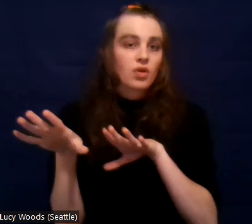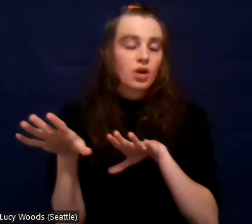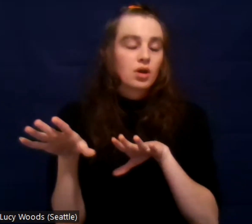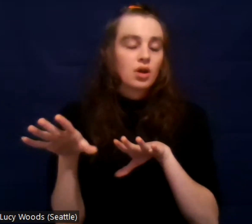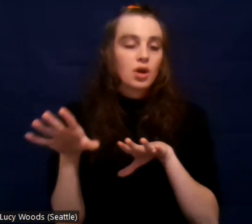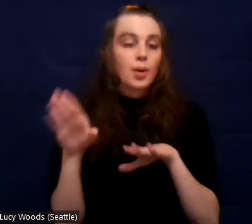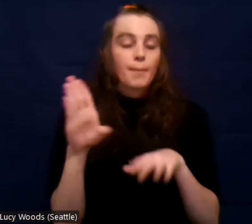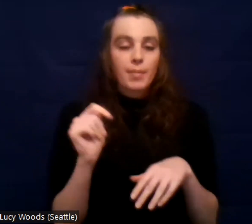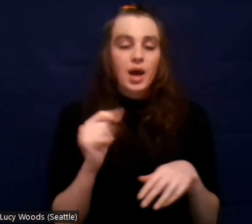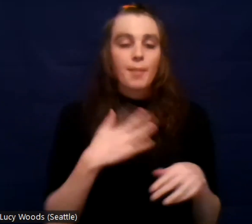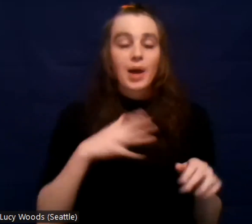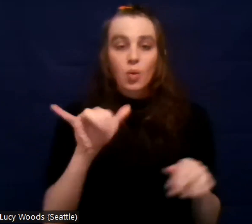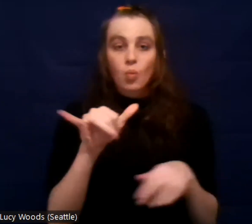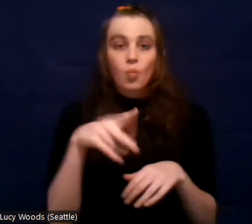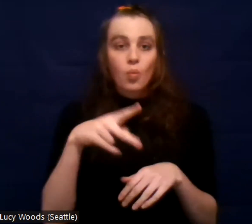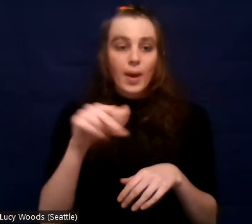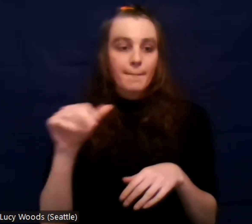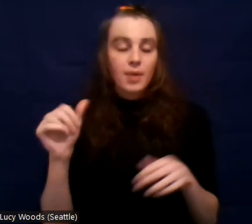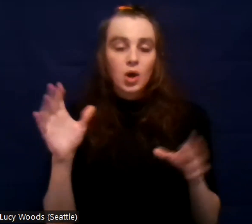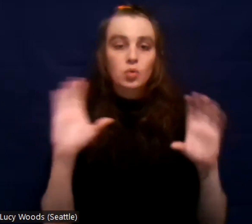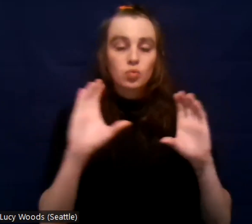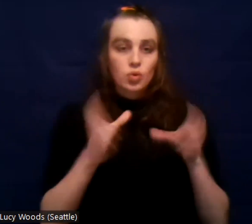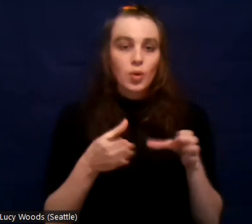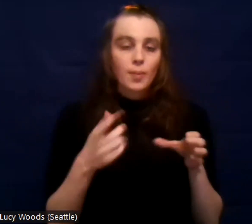for the longest time. Um,